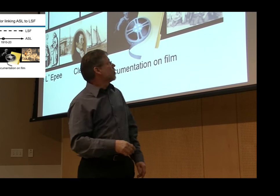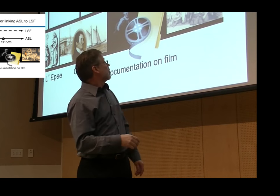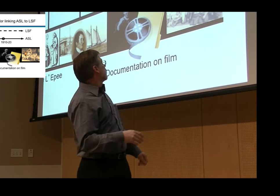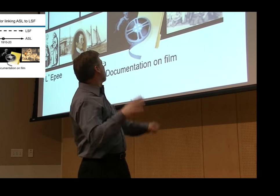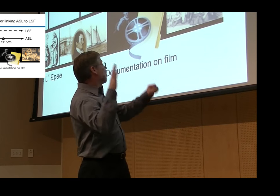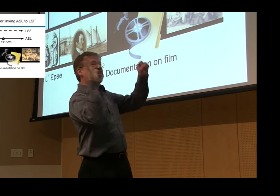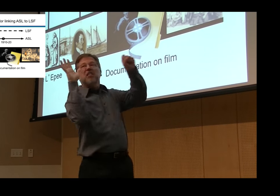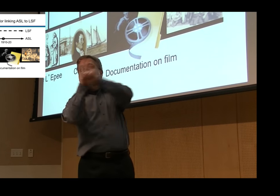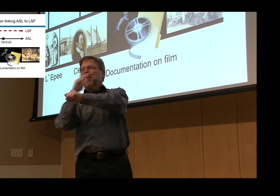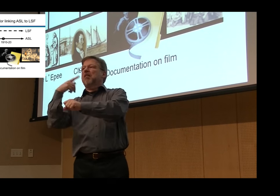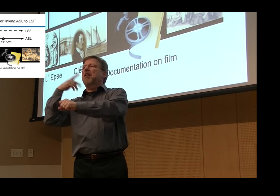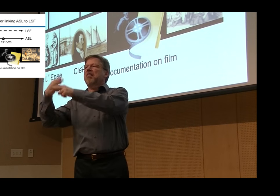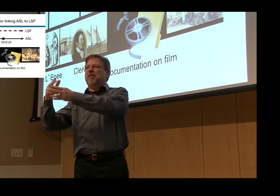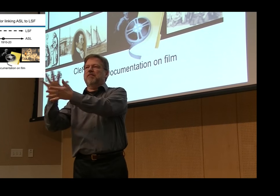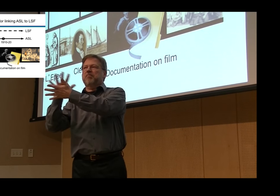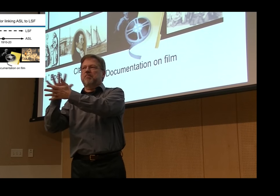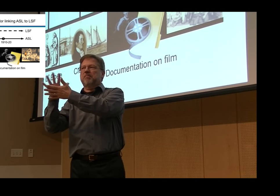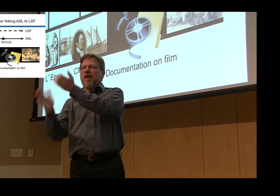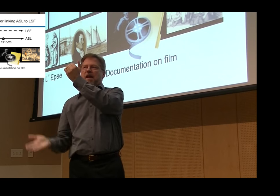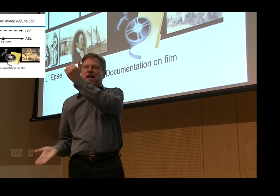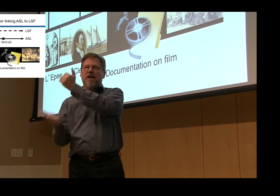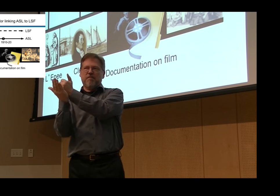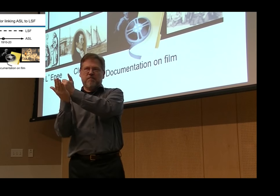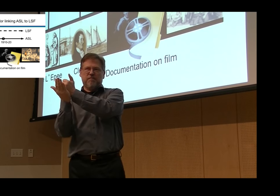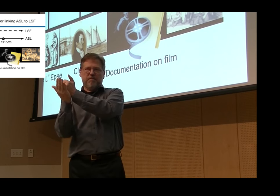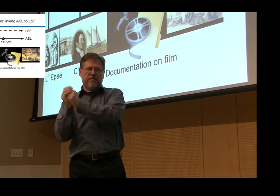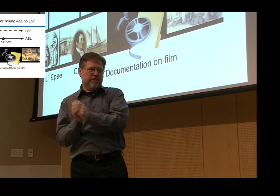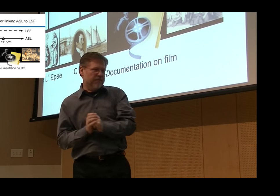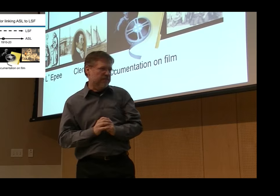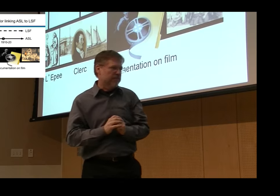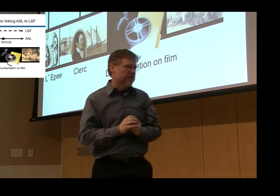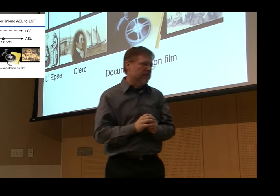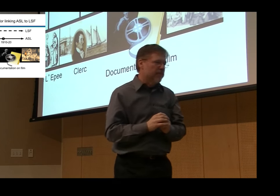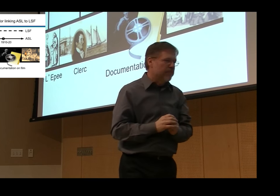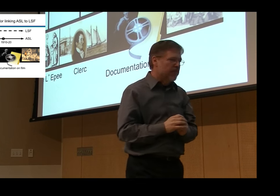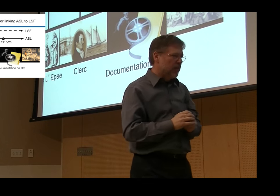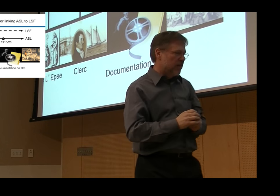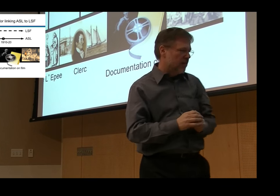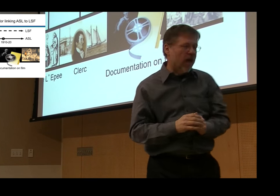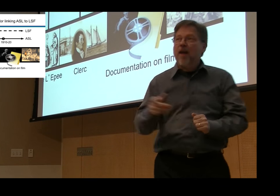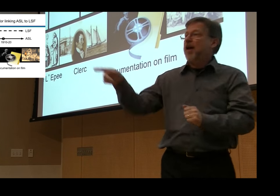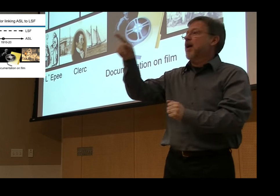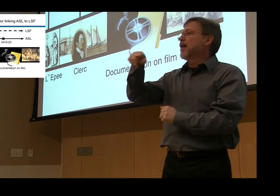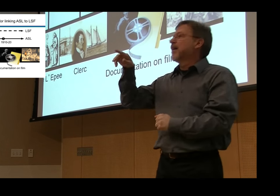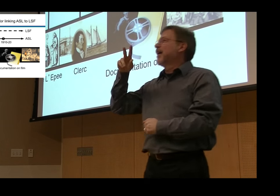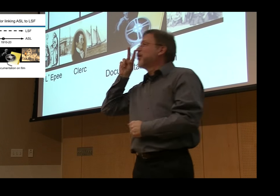archeological research was done in order to fill in that dark period and